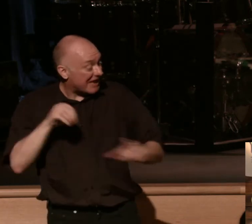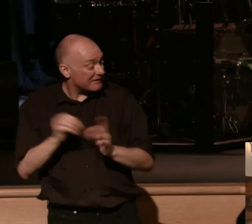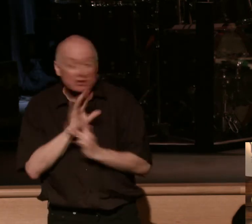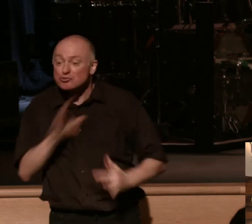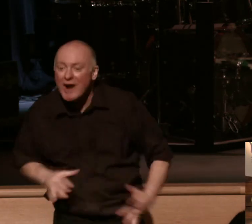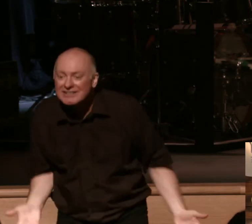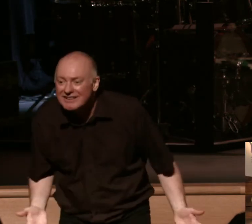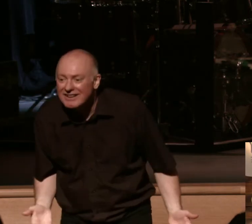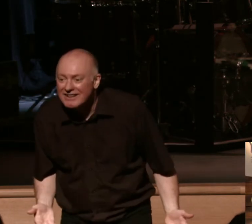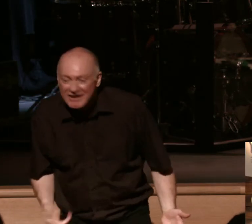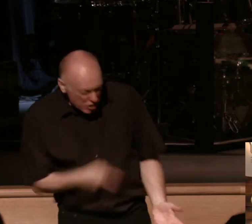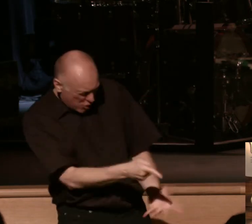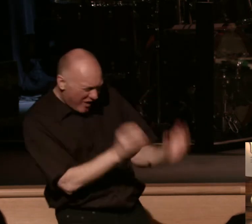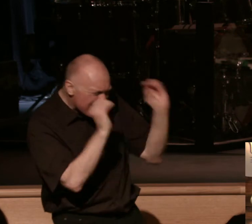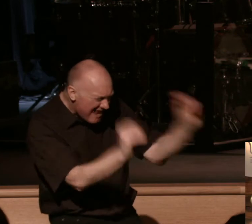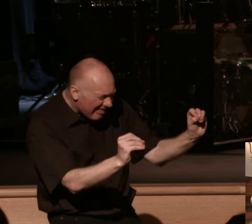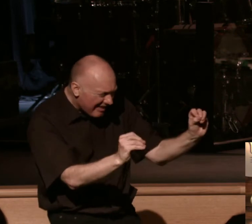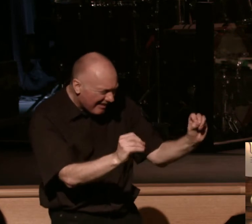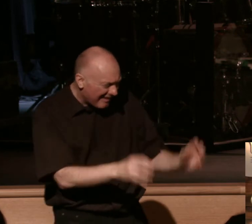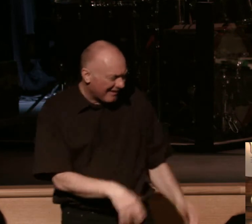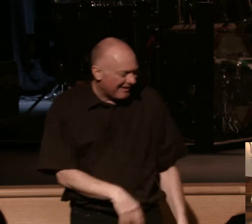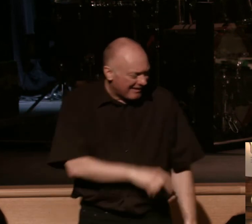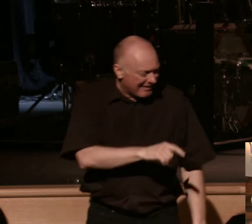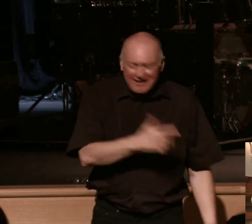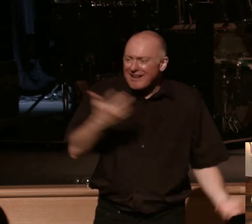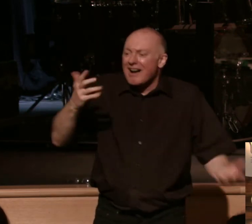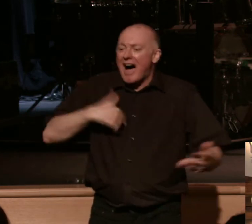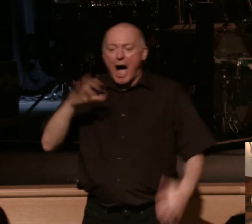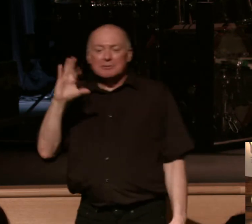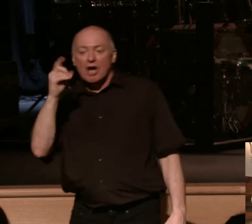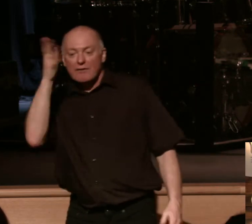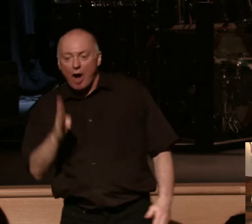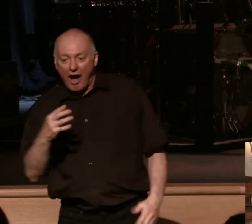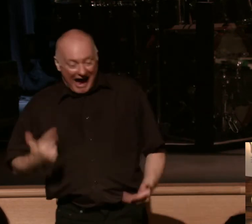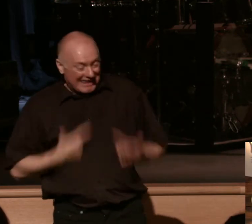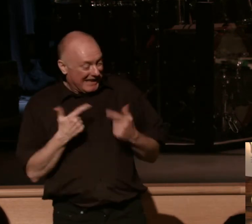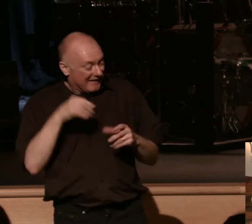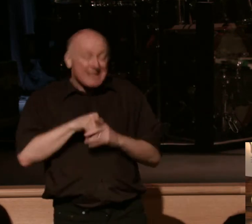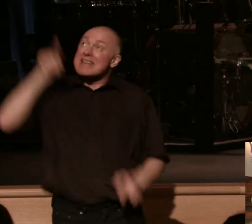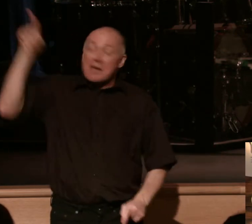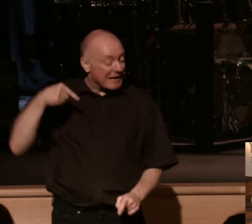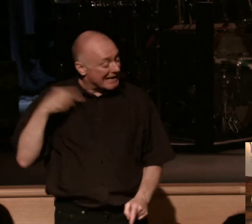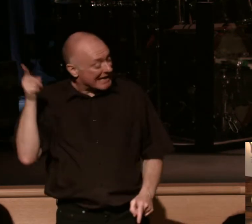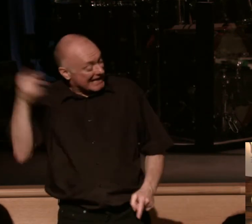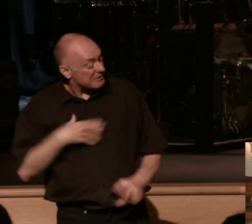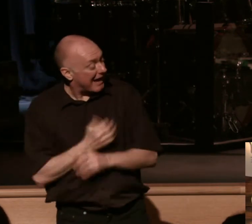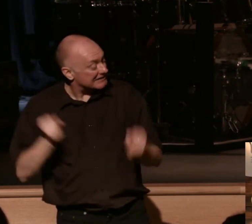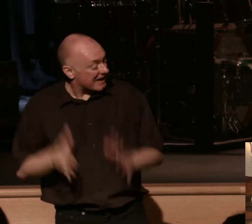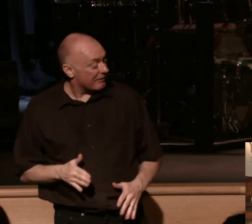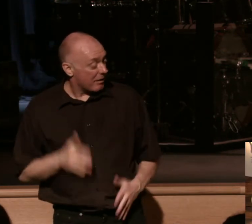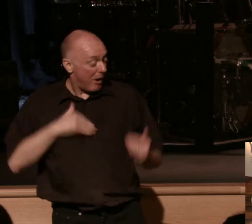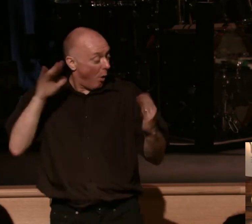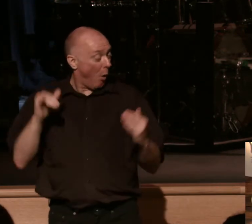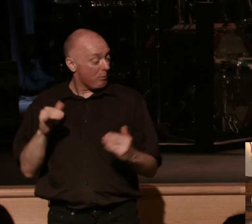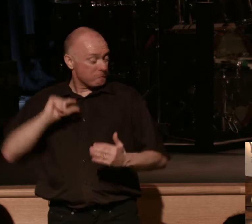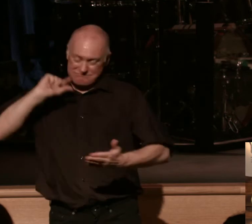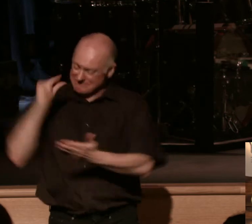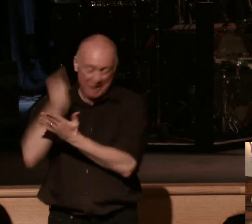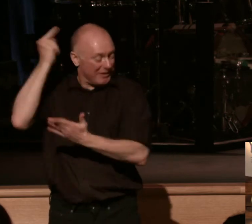you are nothing death I'm a child of God I live in him he is my savior my hope is secure I'm going to heaven there's a